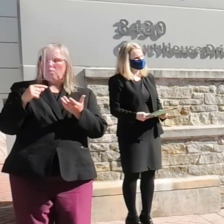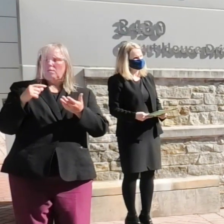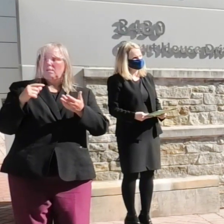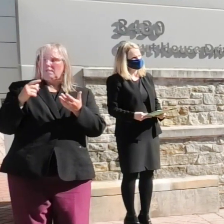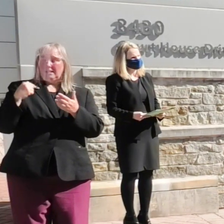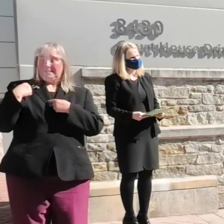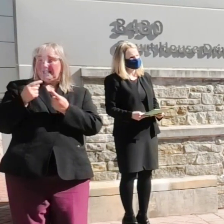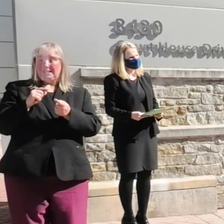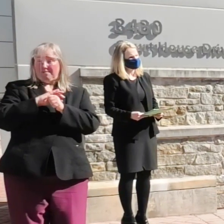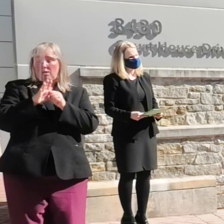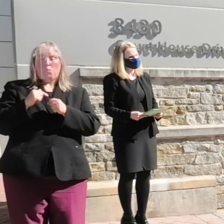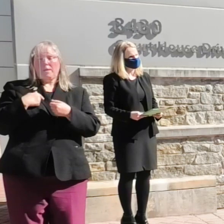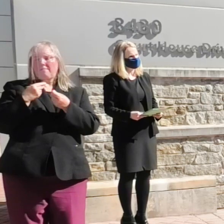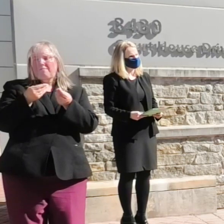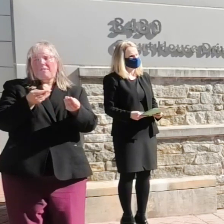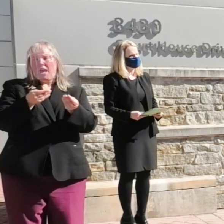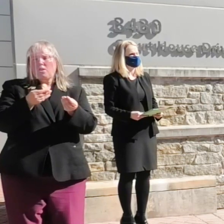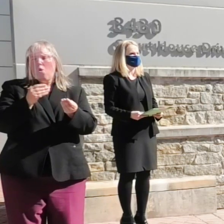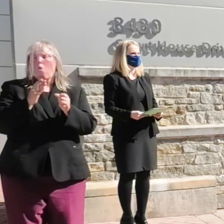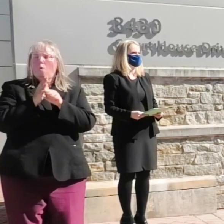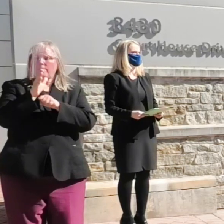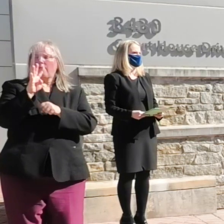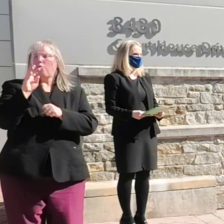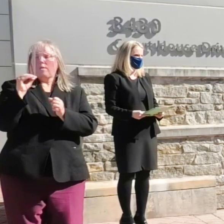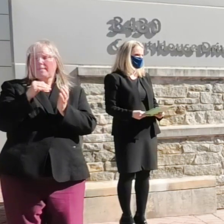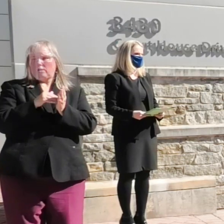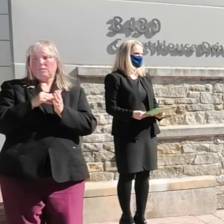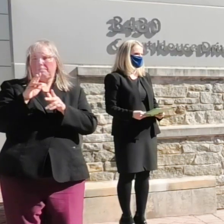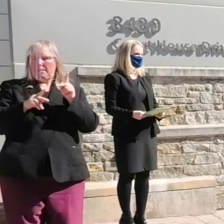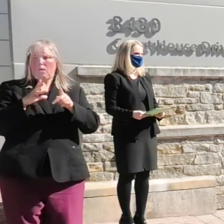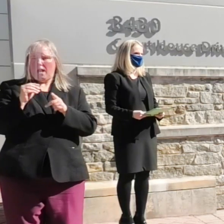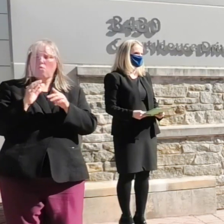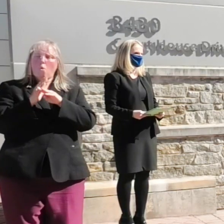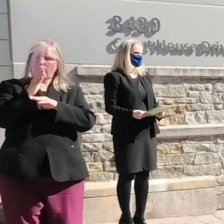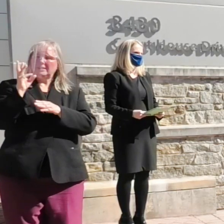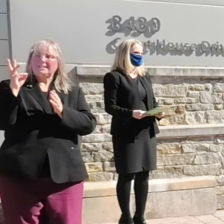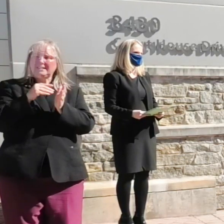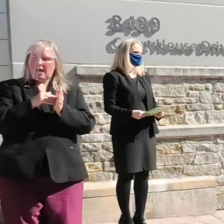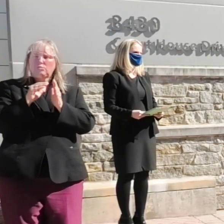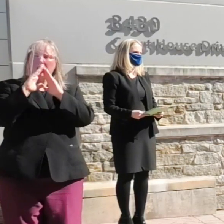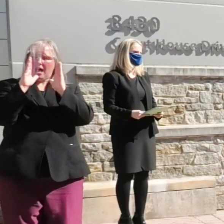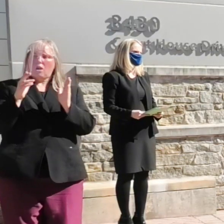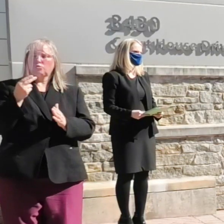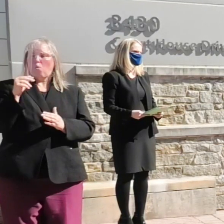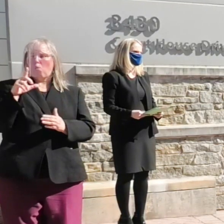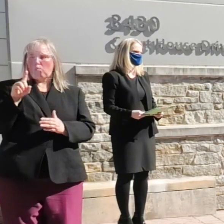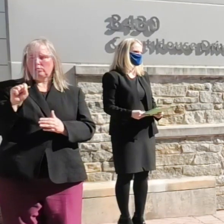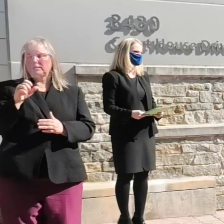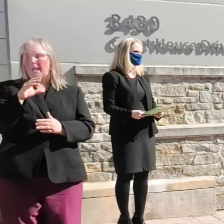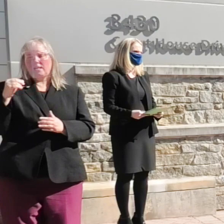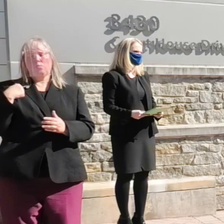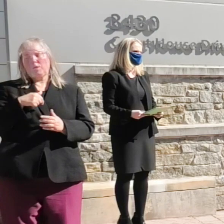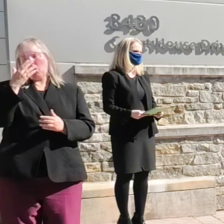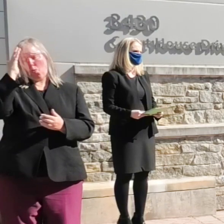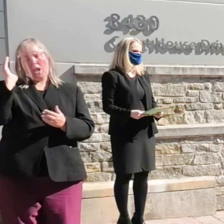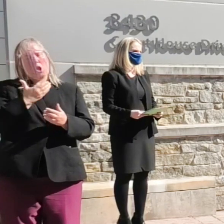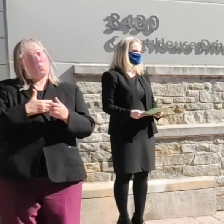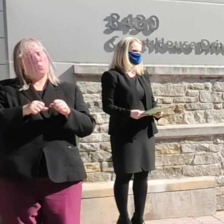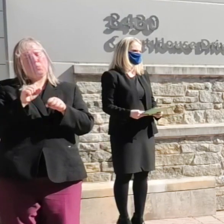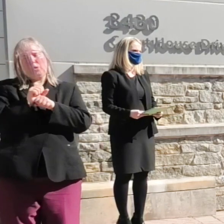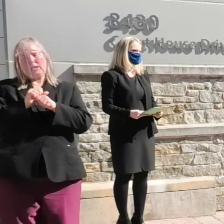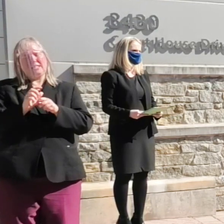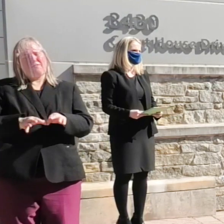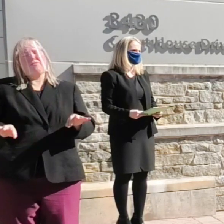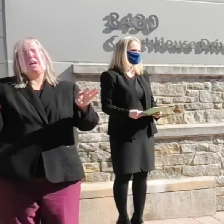fed over 40,000 people and over 6,000 households. And we know that our work is vital and